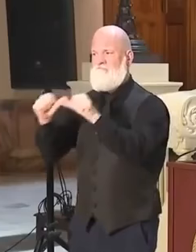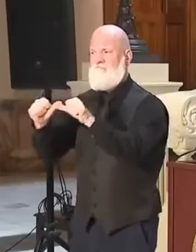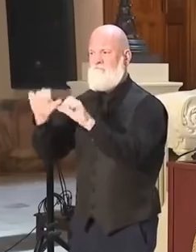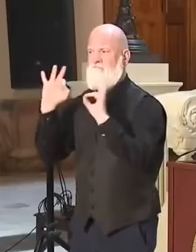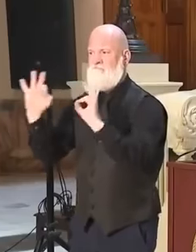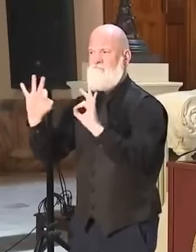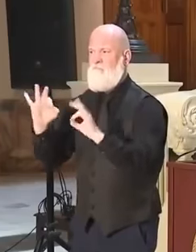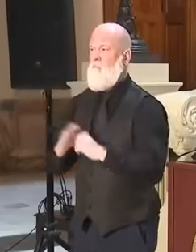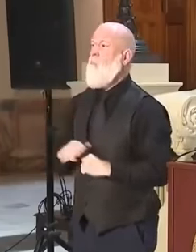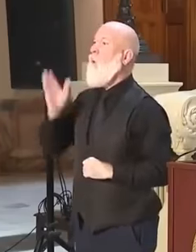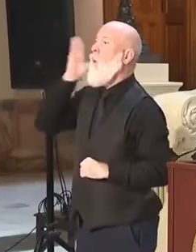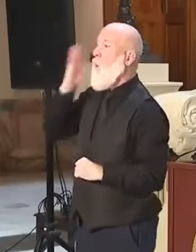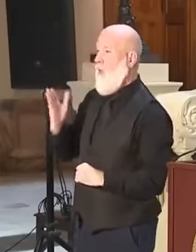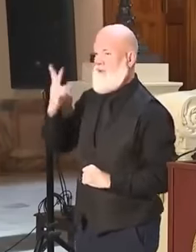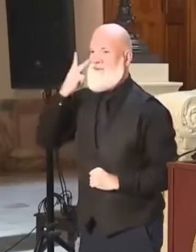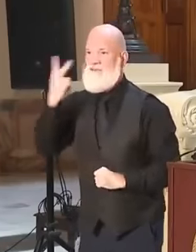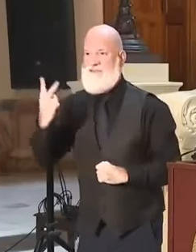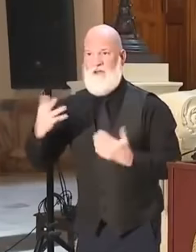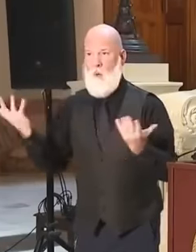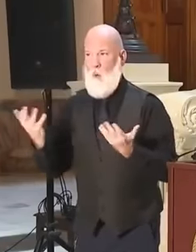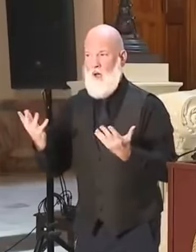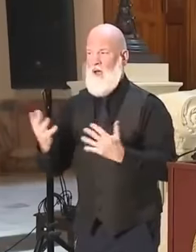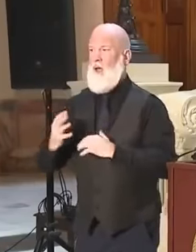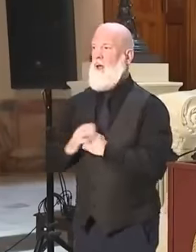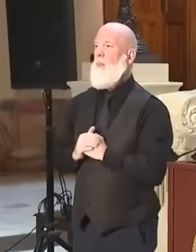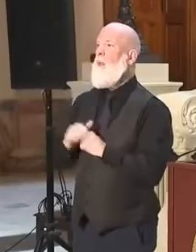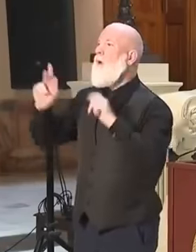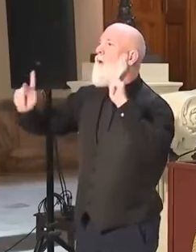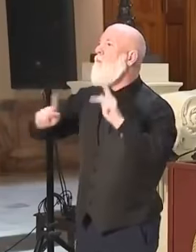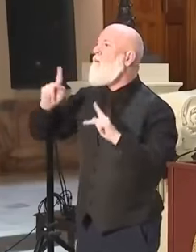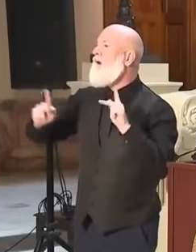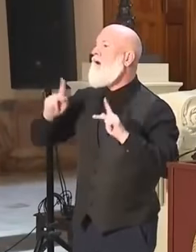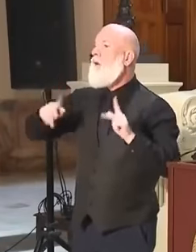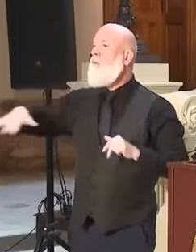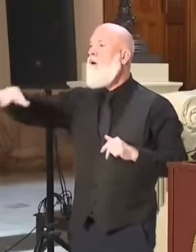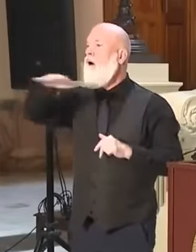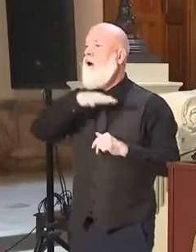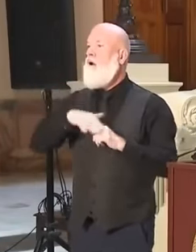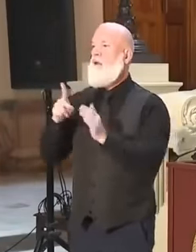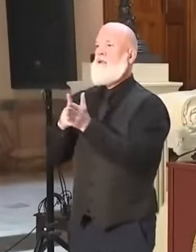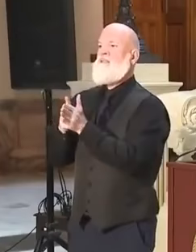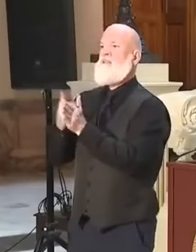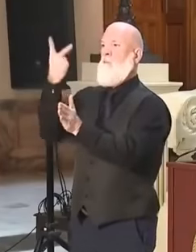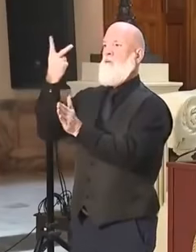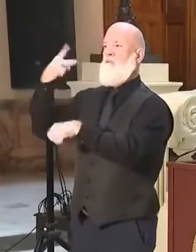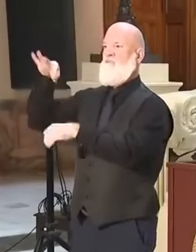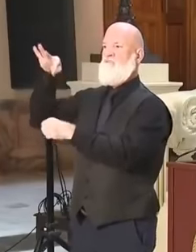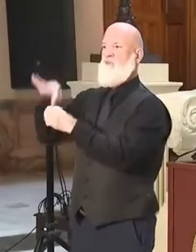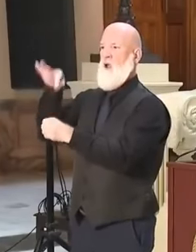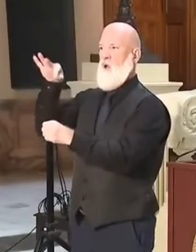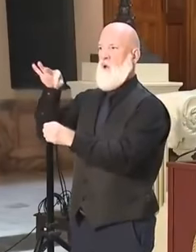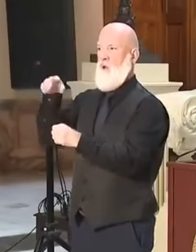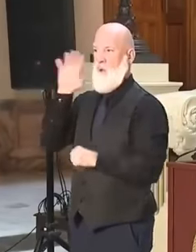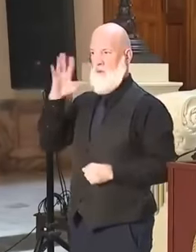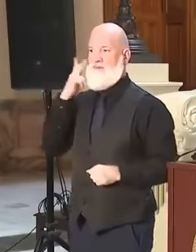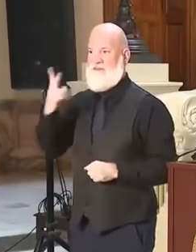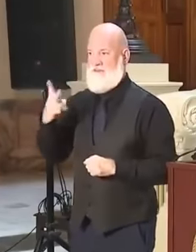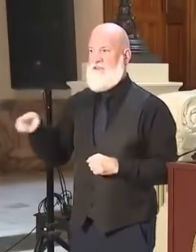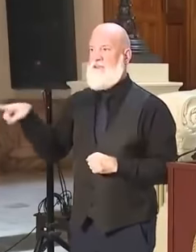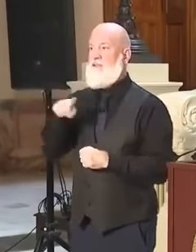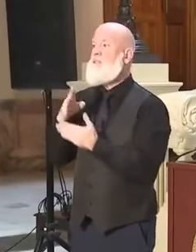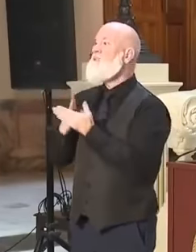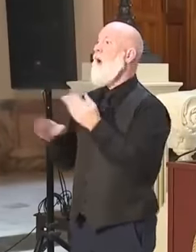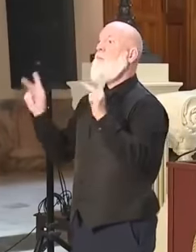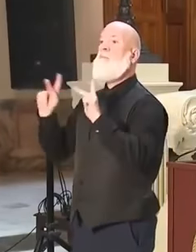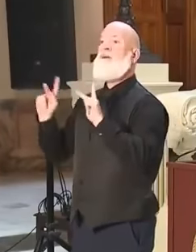that people did illegally vote. That's going to happen. There are going to be double voters. There are going to be people who shouldn't did not have the qualifications of a registered voter